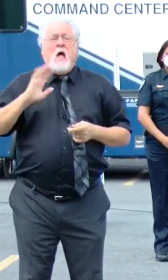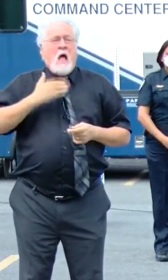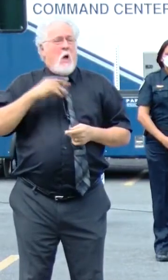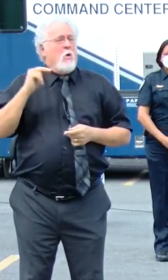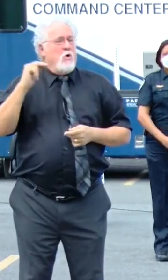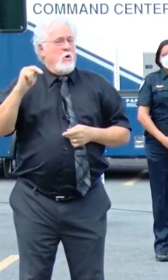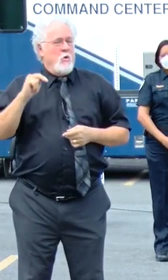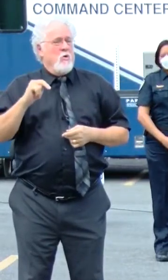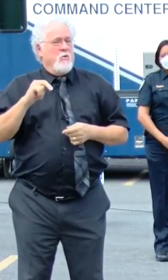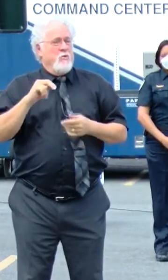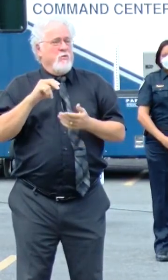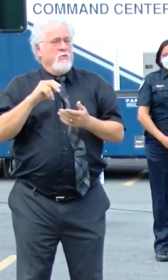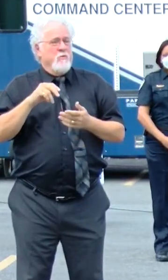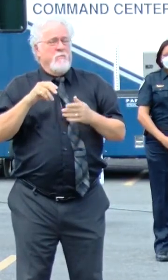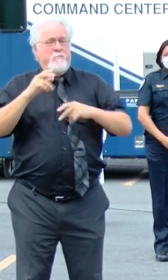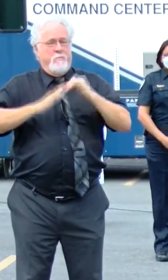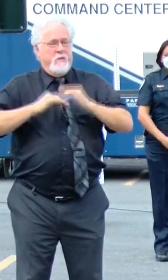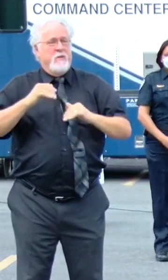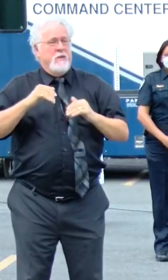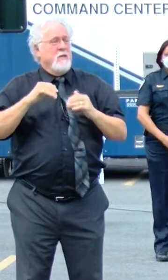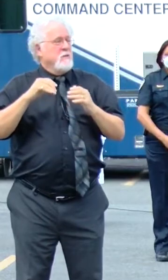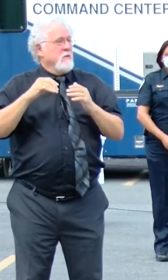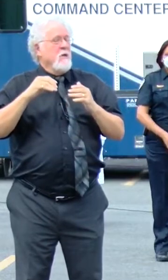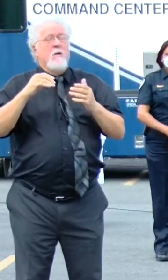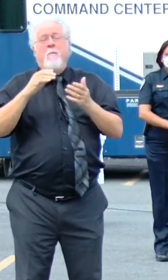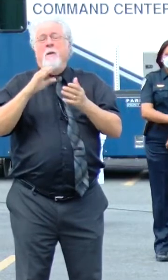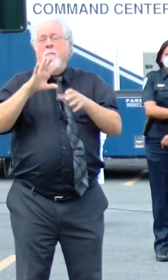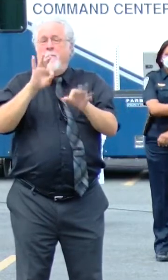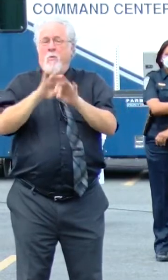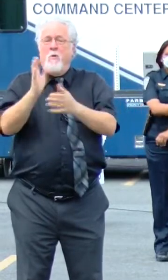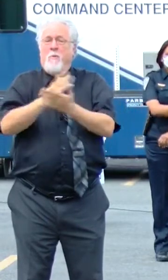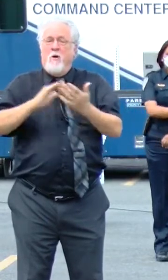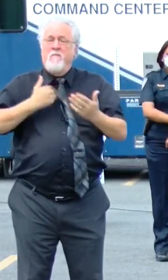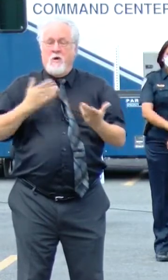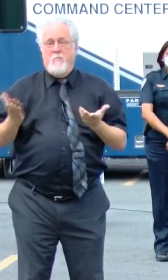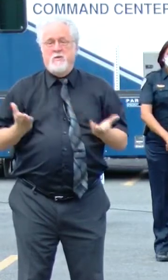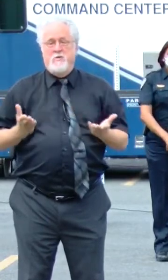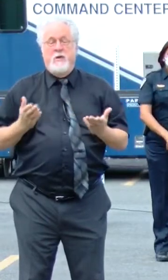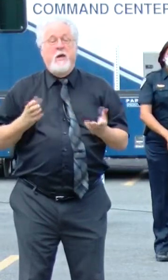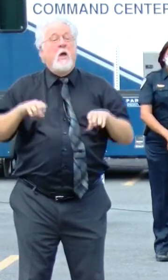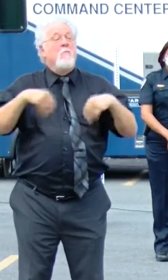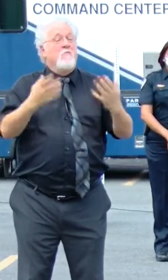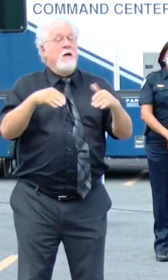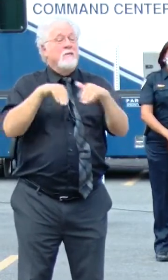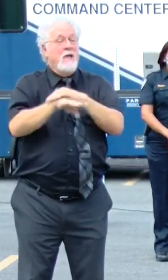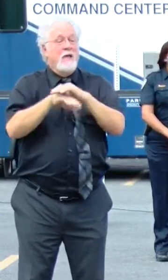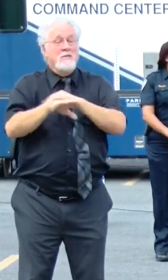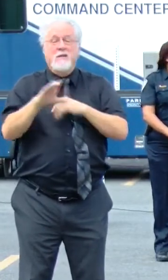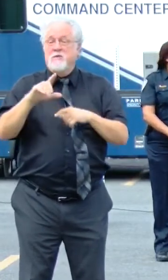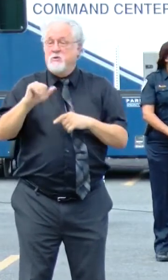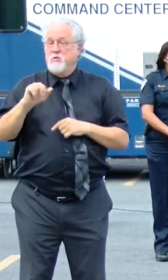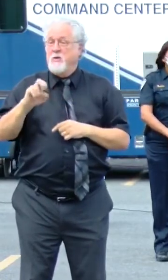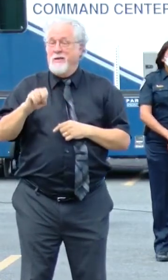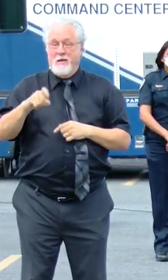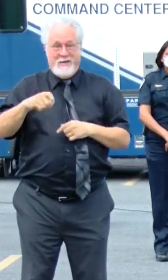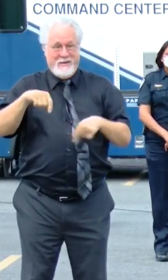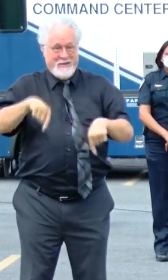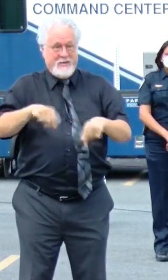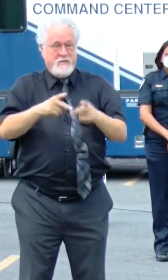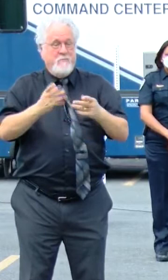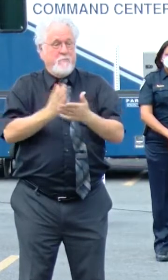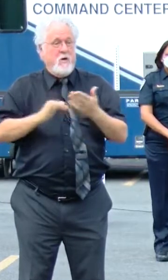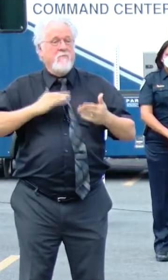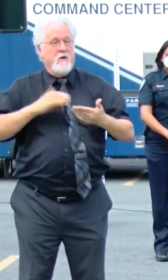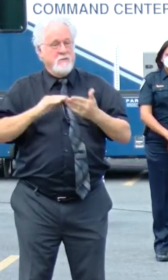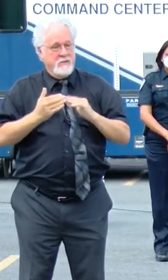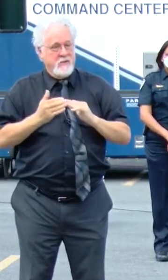North Campus is an important part of our ministry. It provides the access to care that is needed in this part of our city.